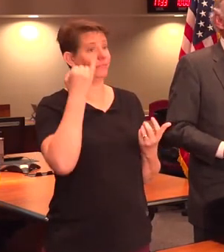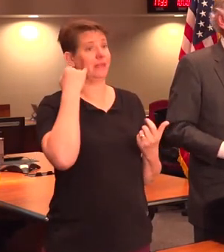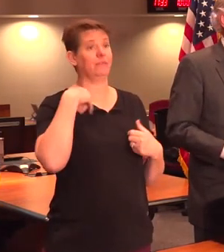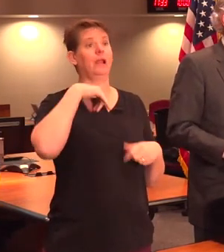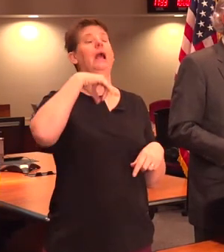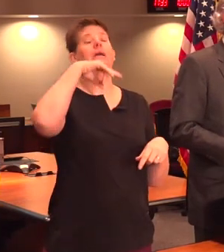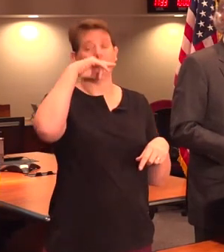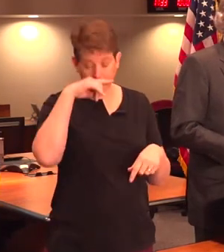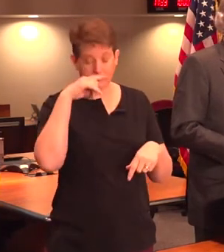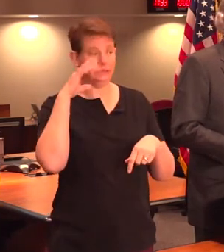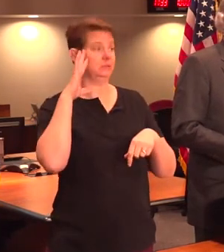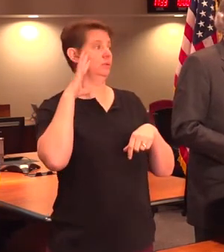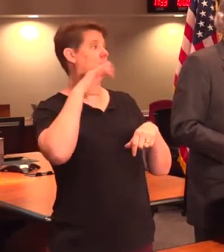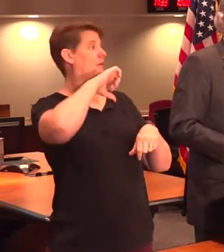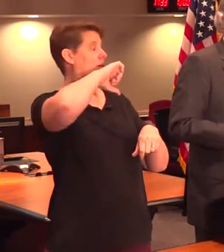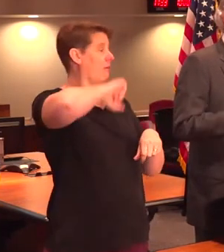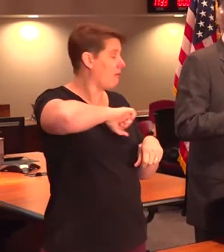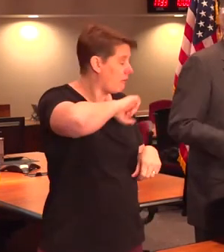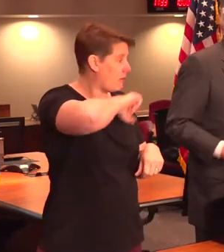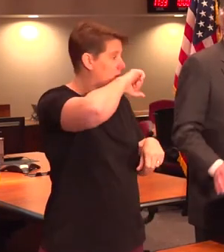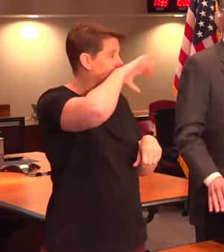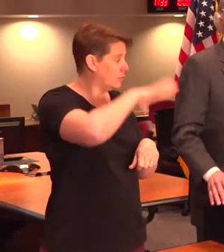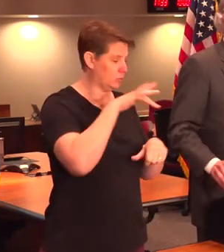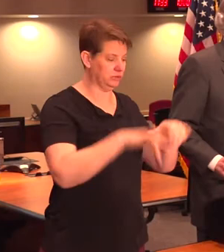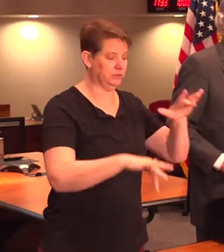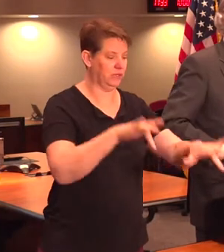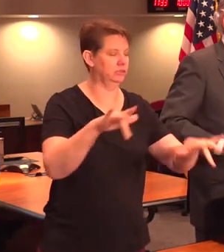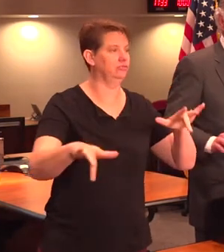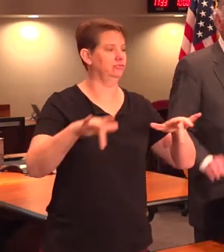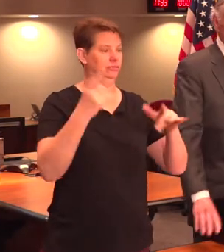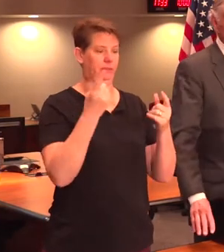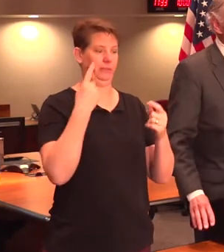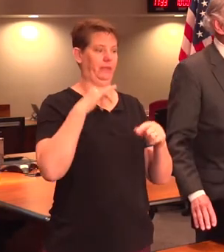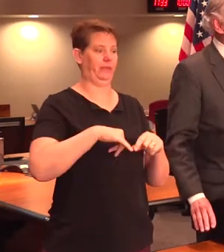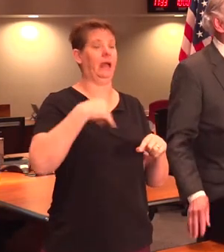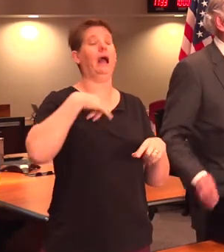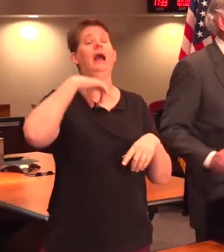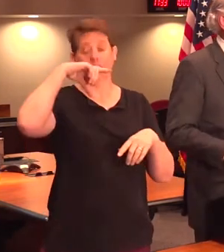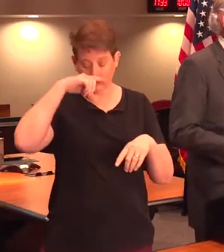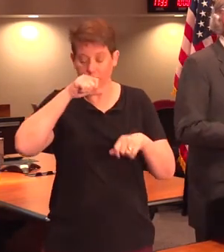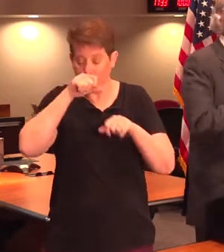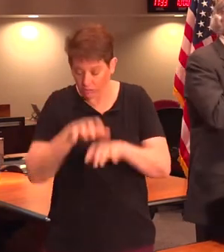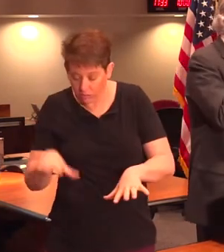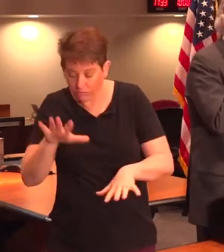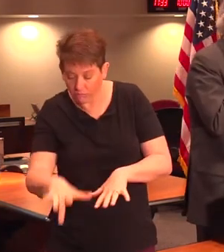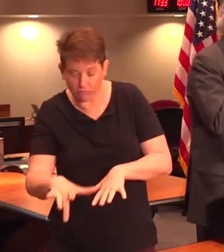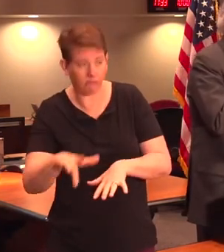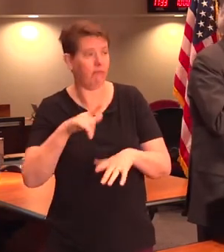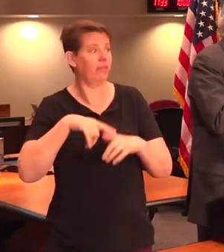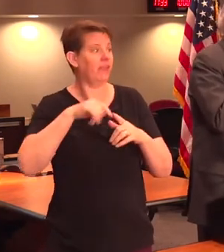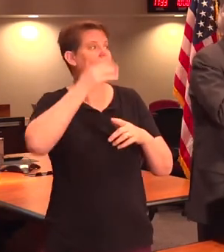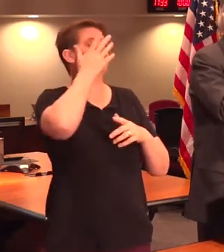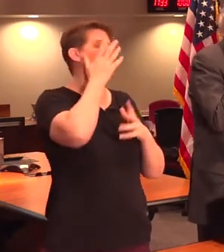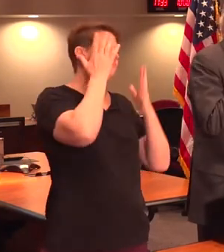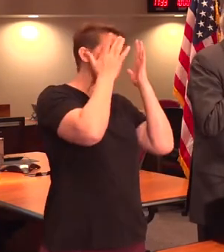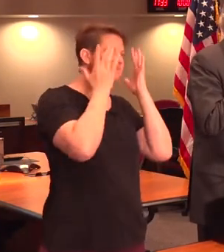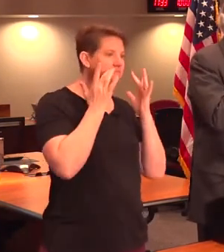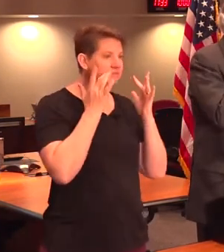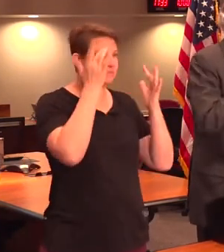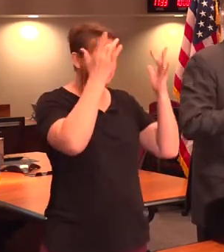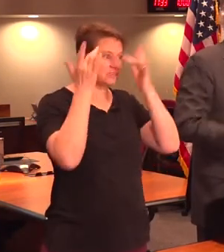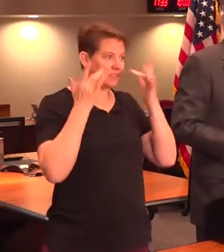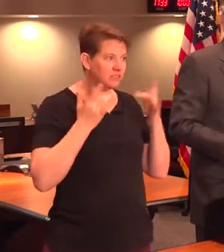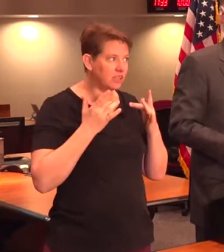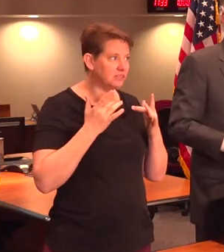sneezed on or coughed on, or touching a surface where someone has sneezed or coughed, and then rubbed up the mouth or rubbed the